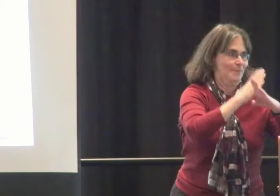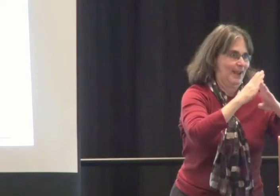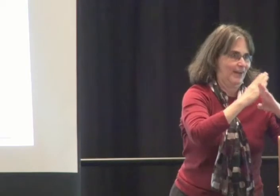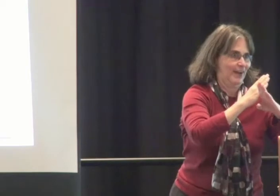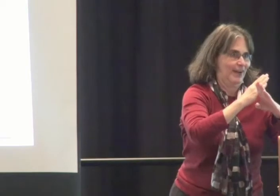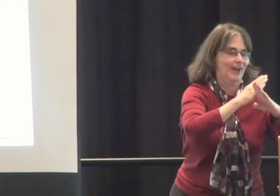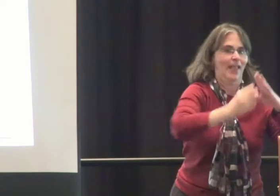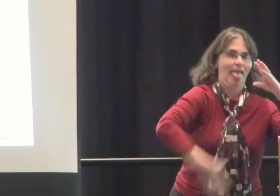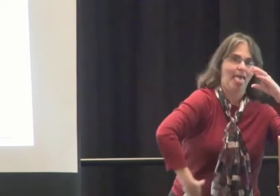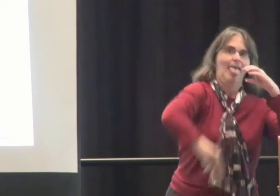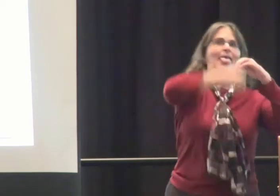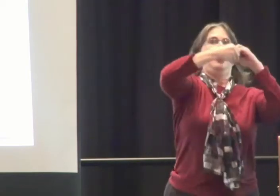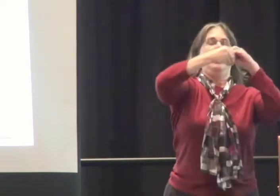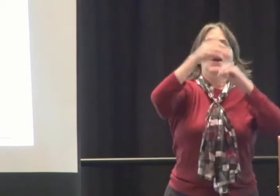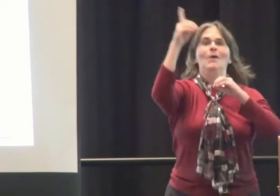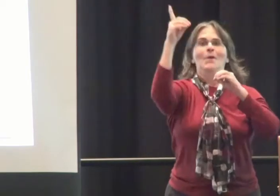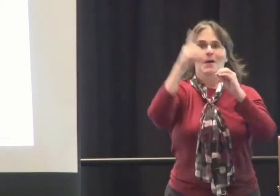test or another to jump through.